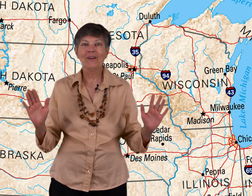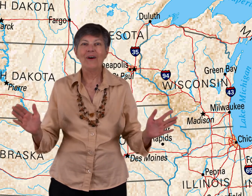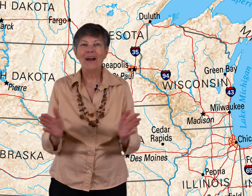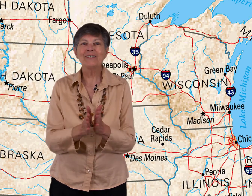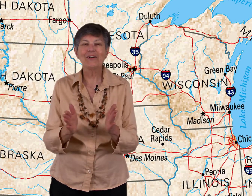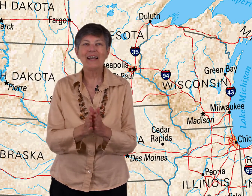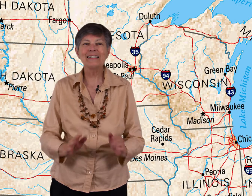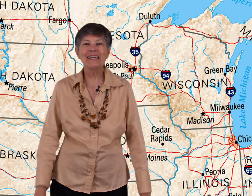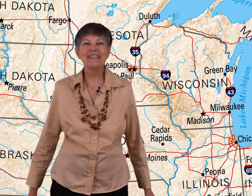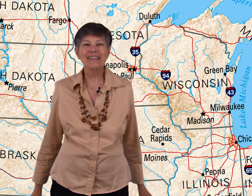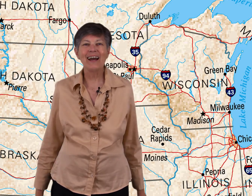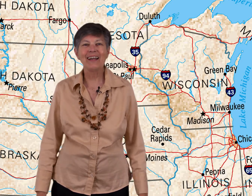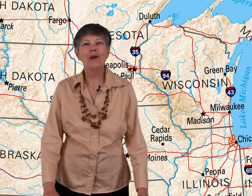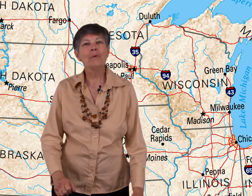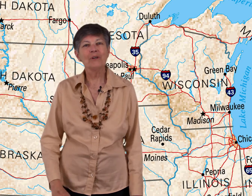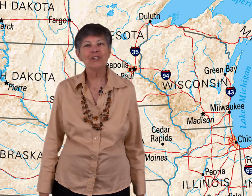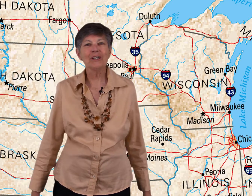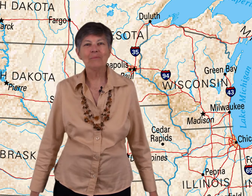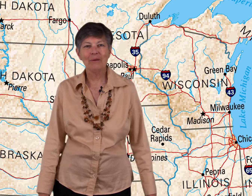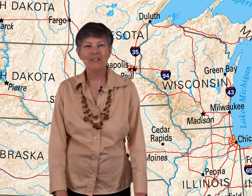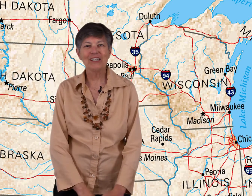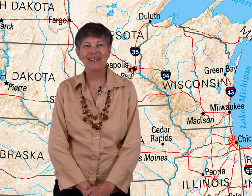All right, so now let's sing and sign, Michigan, my Michigan.